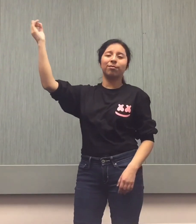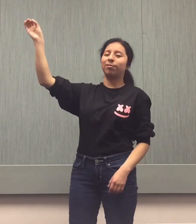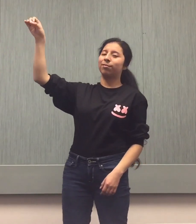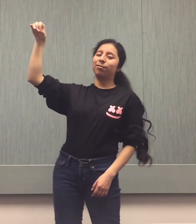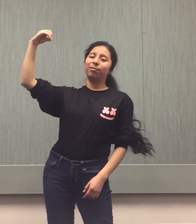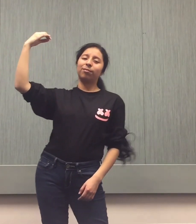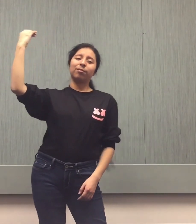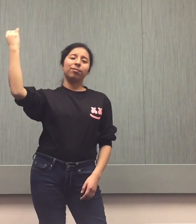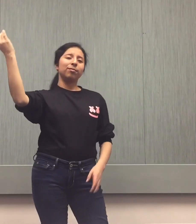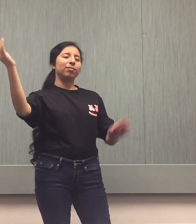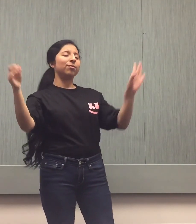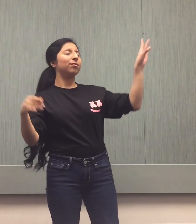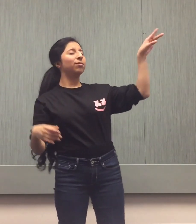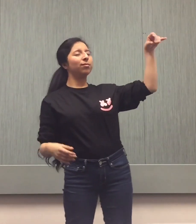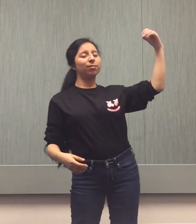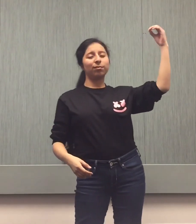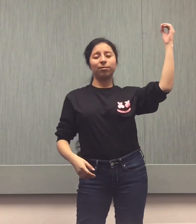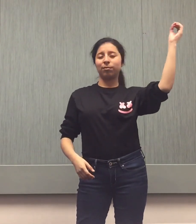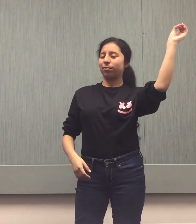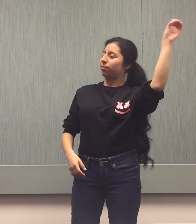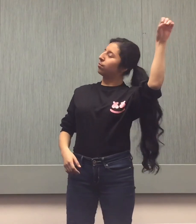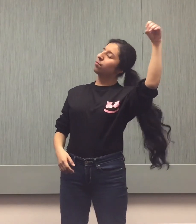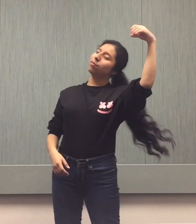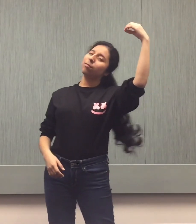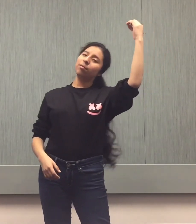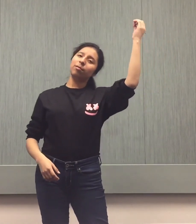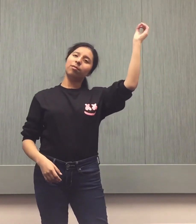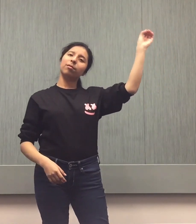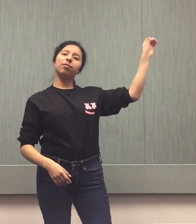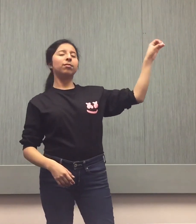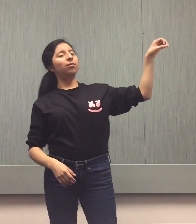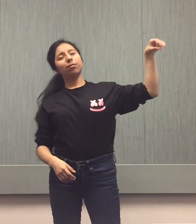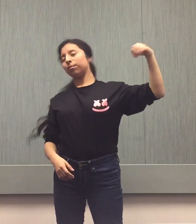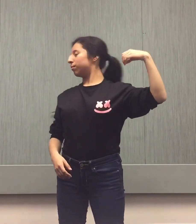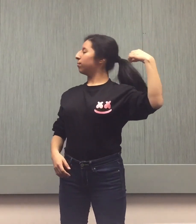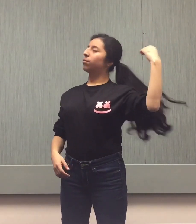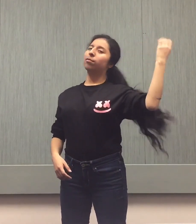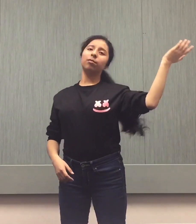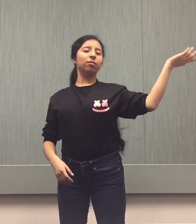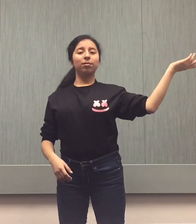-D-S